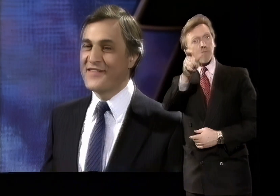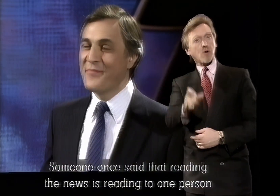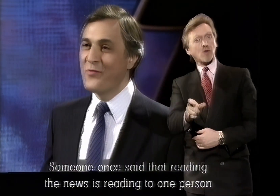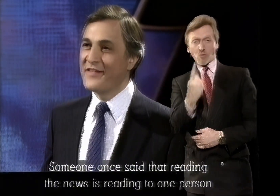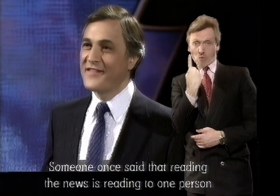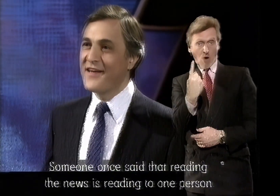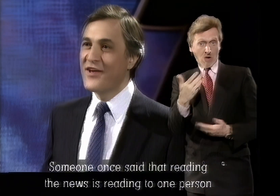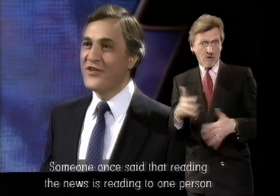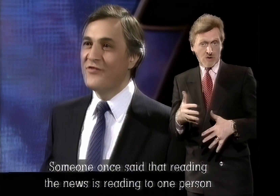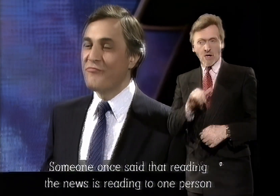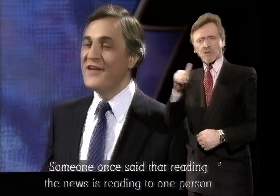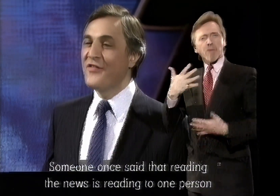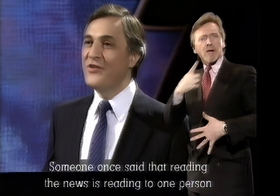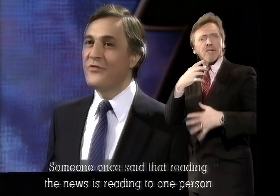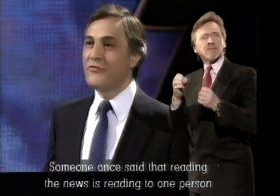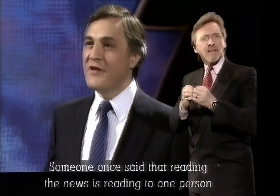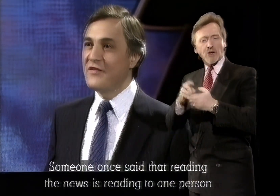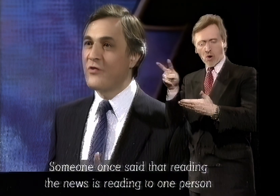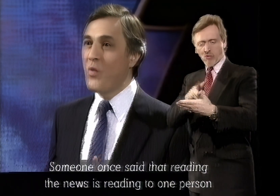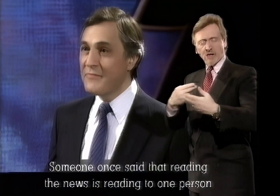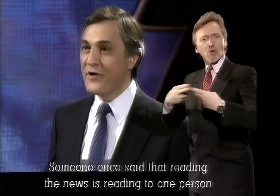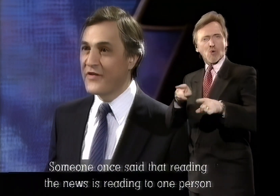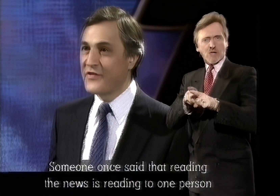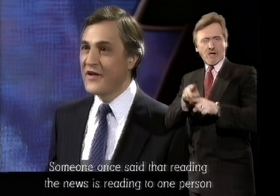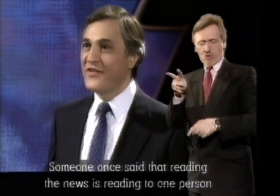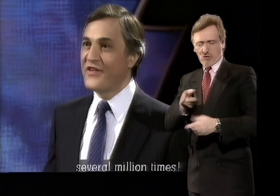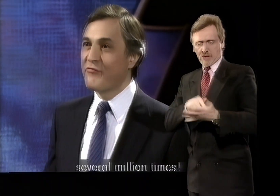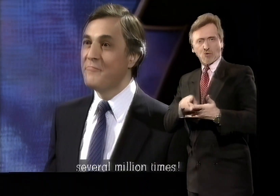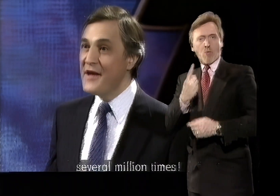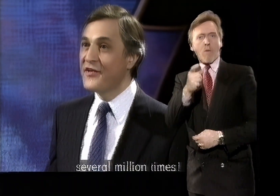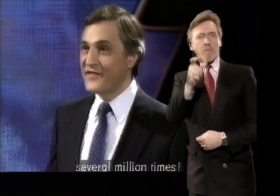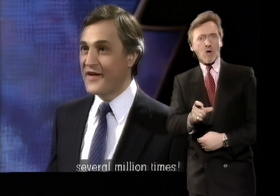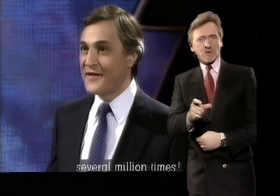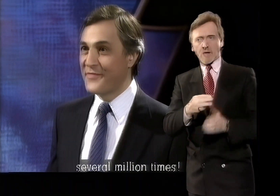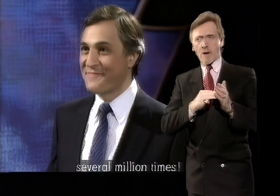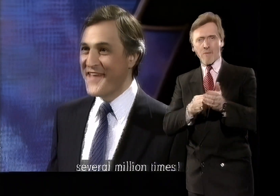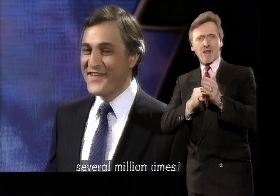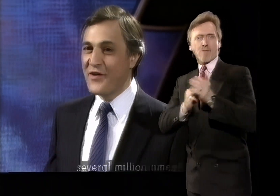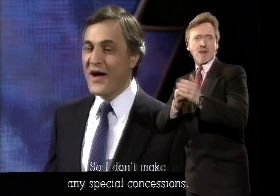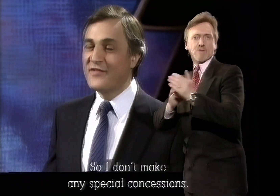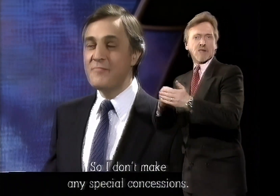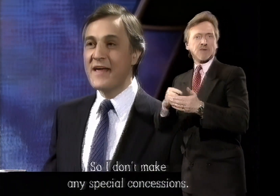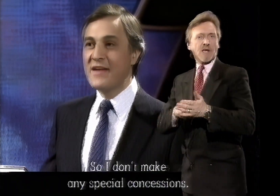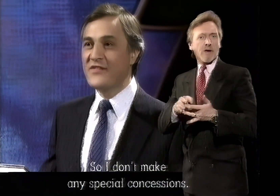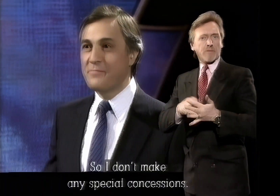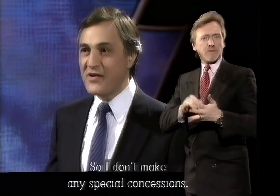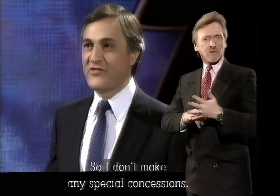somebody once said, reading the news is reading to one person several million times. So I don't make any special